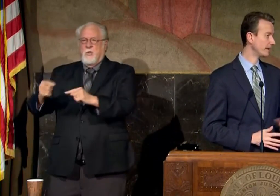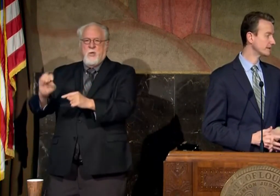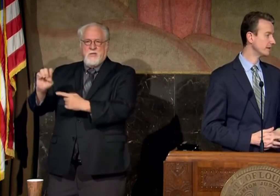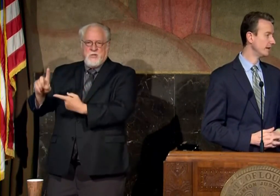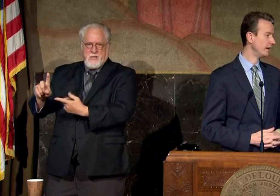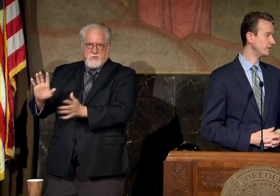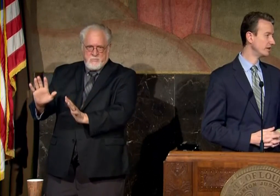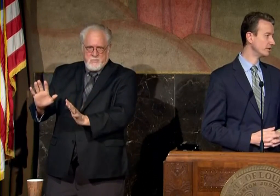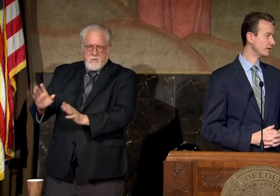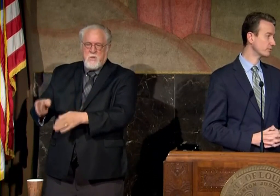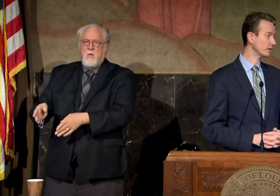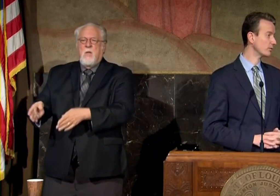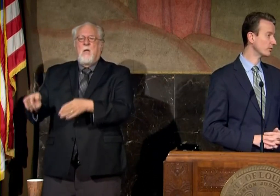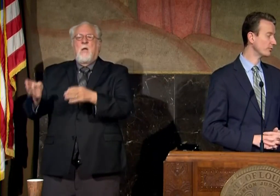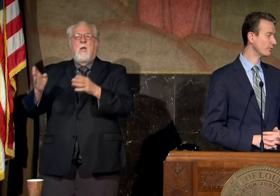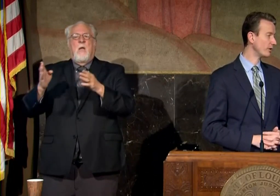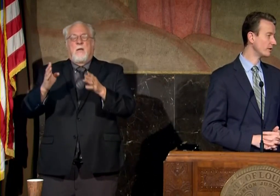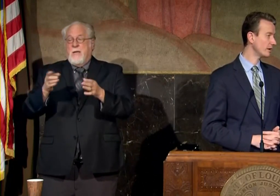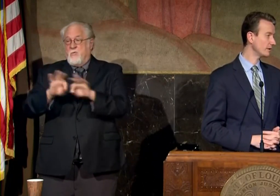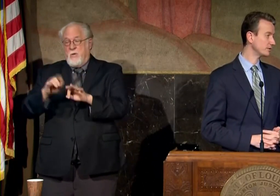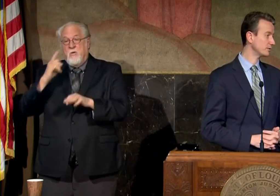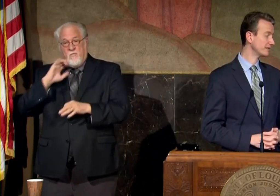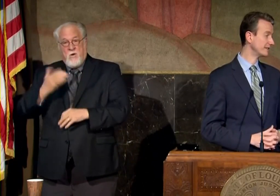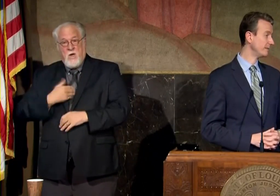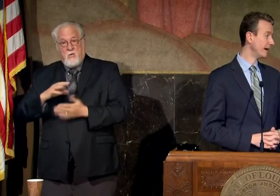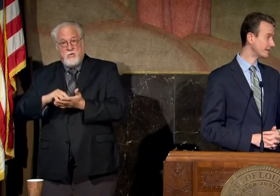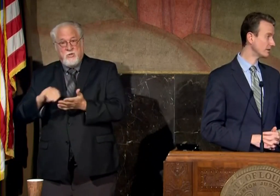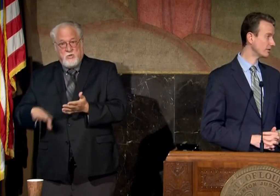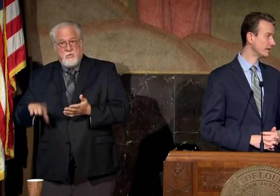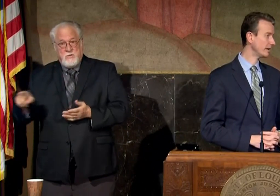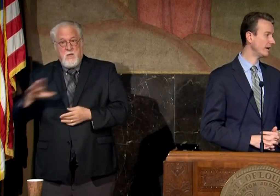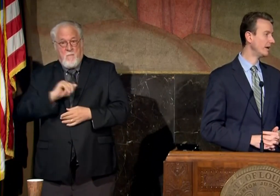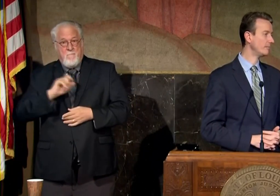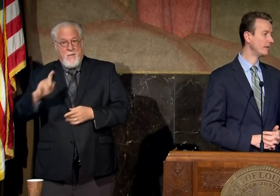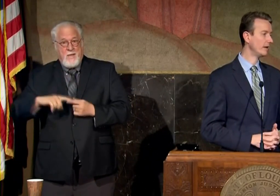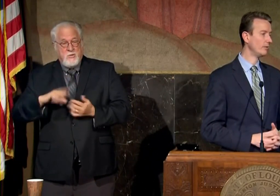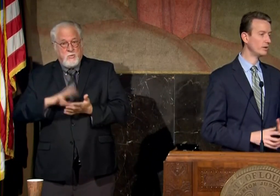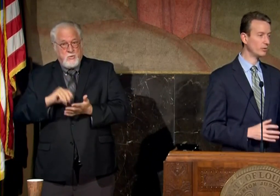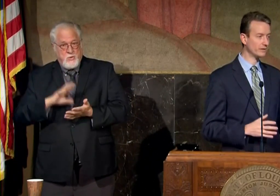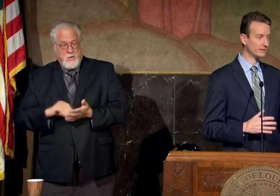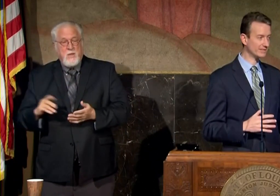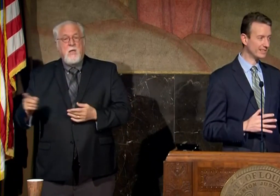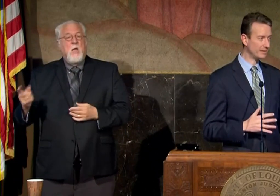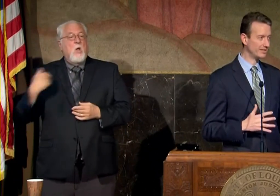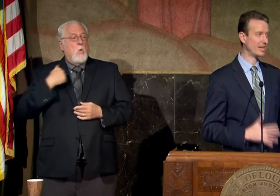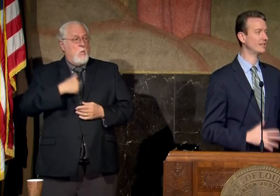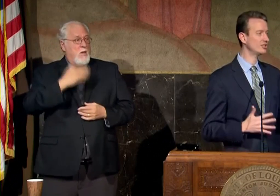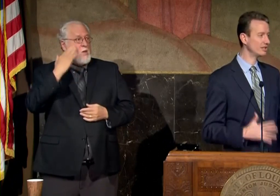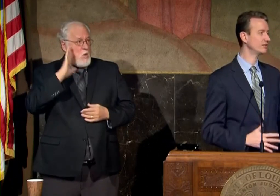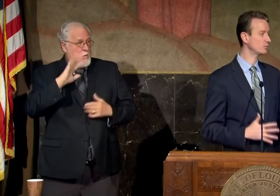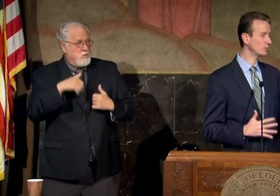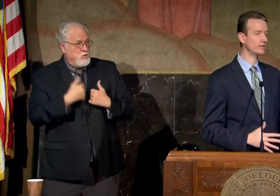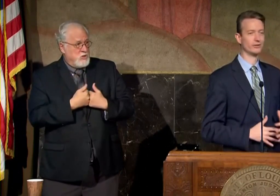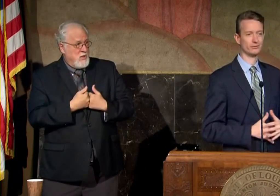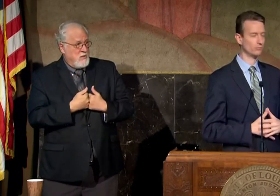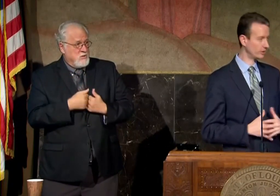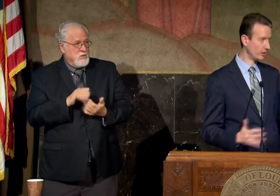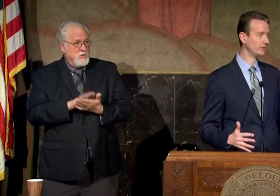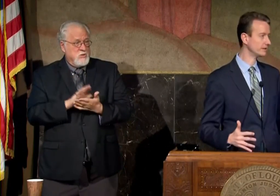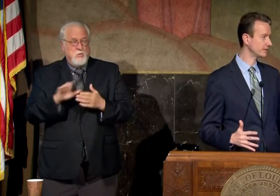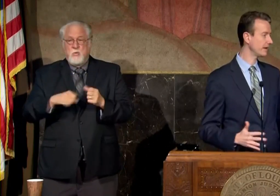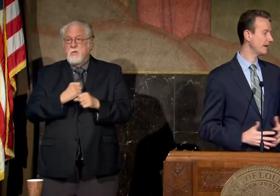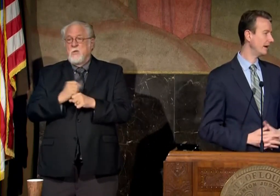and impact uh education that's really critical for our students that they get back to learning um we know that this is going to be a challenging school year